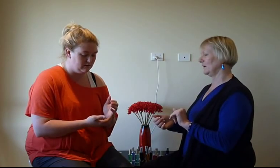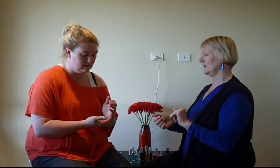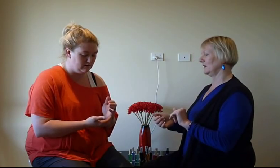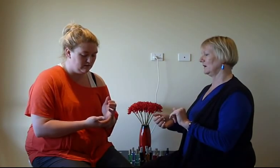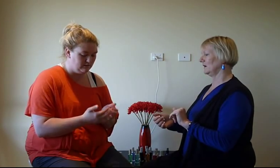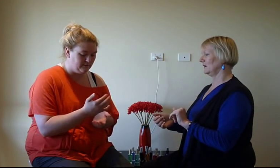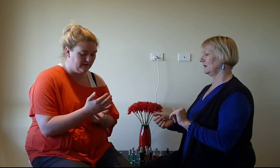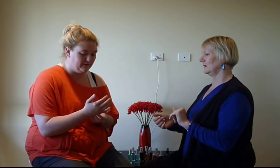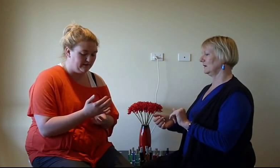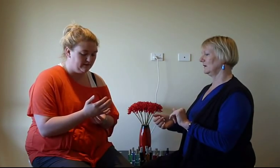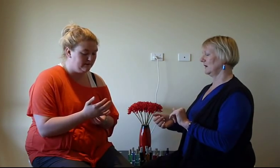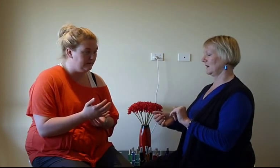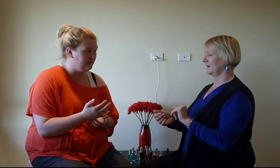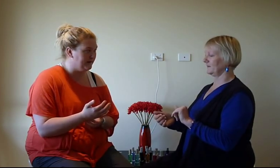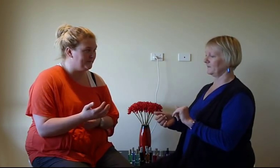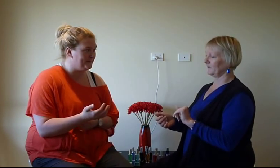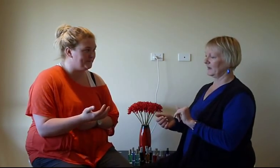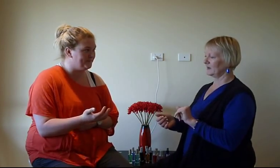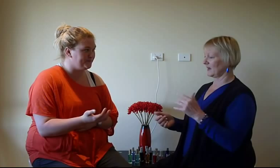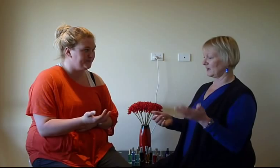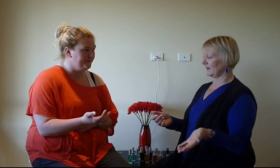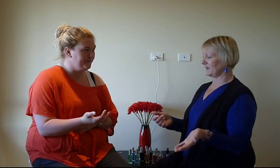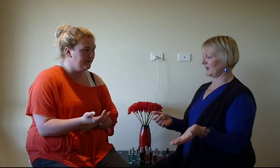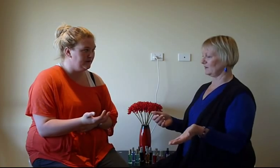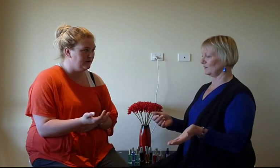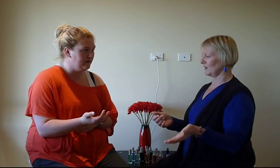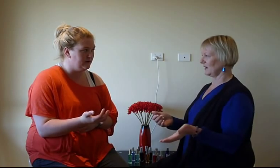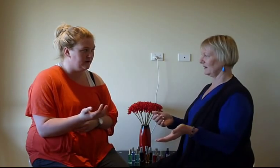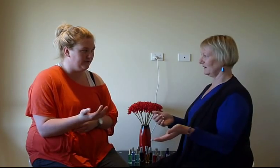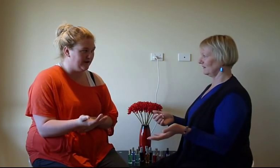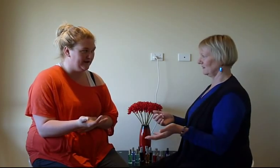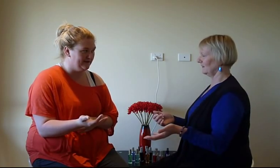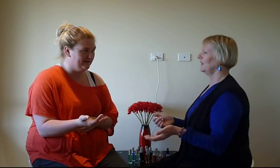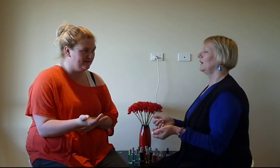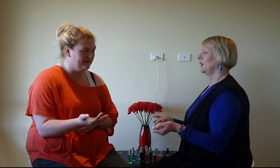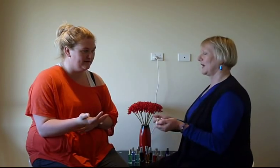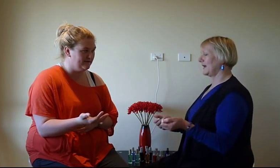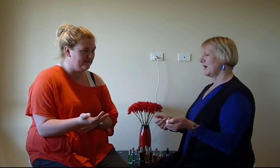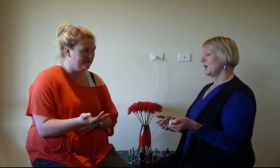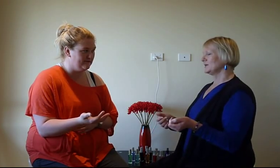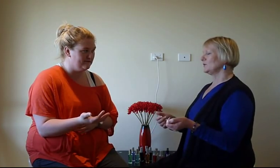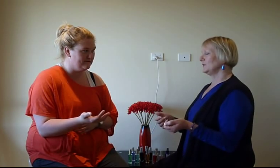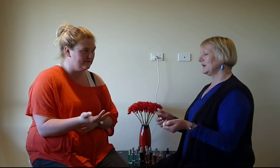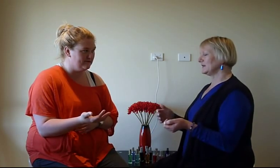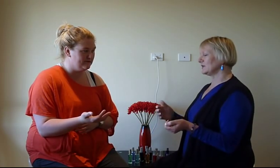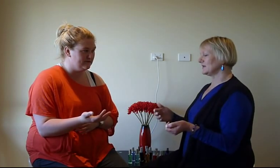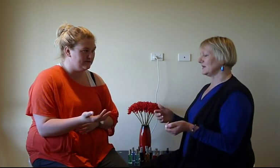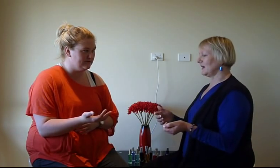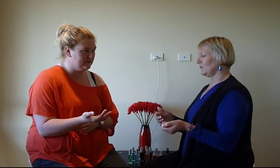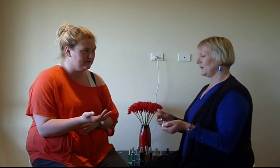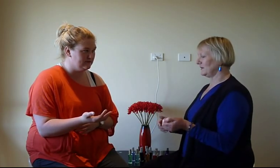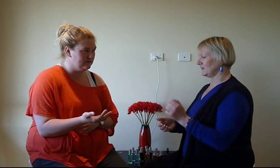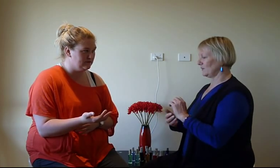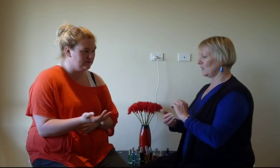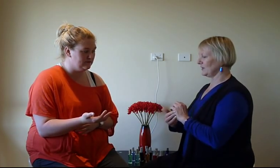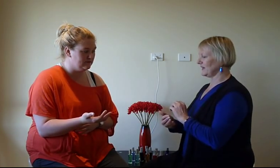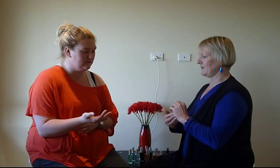Probably that way. Okay. Yep. Are you left-handed or right-handed? Right-handed. Okay, so let's just start with, so while you're tapping,